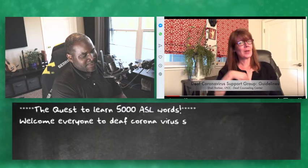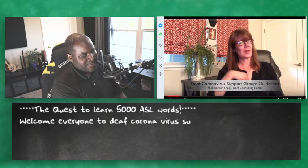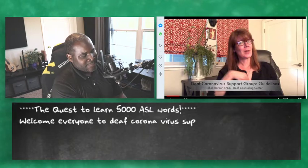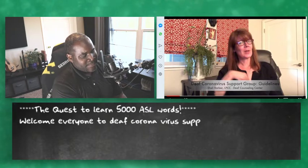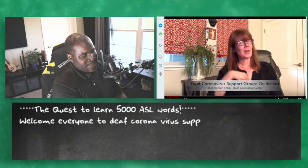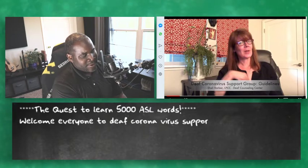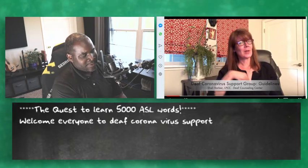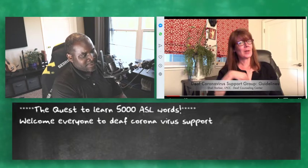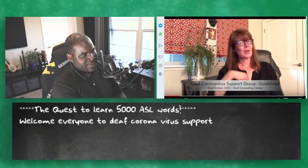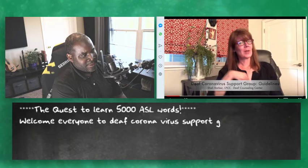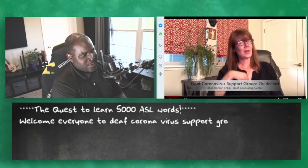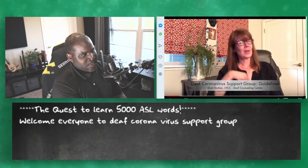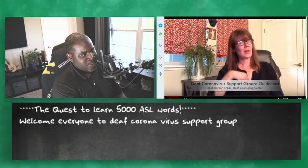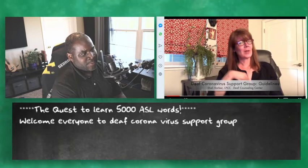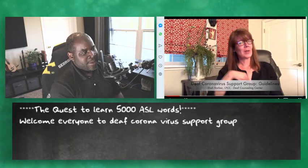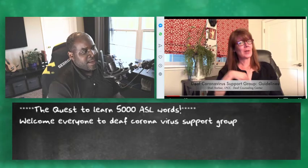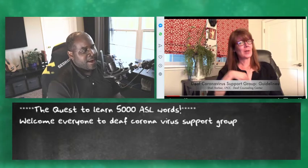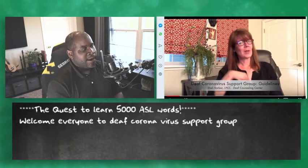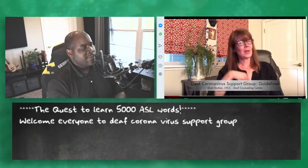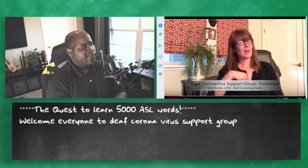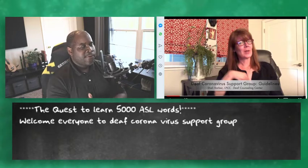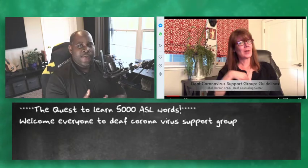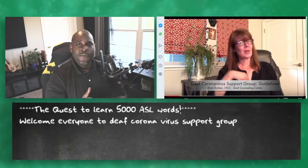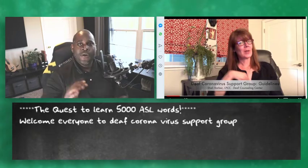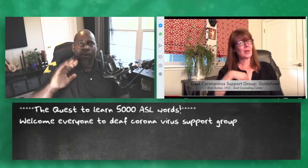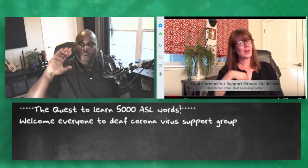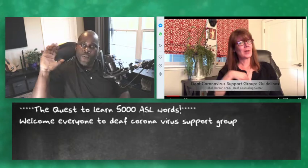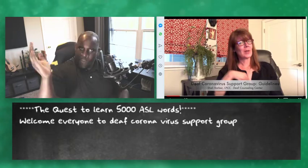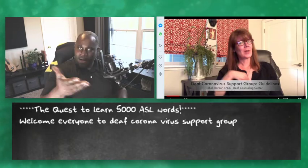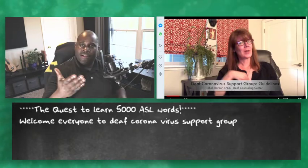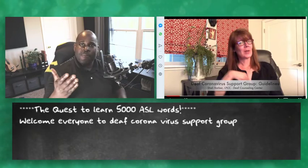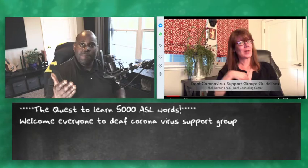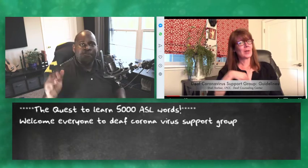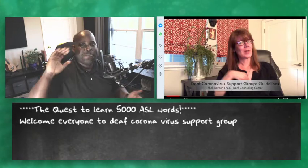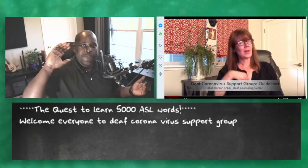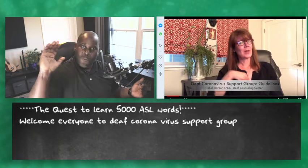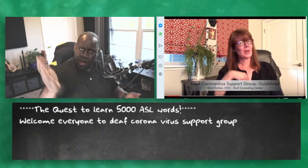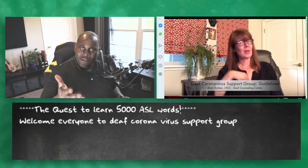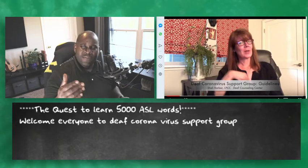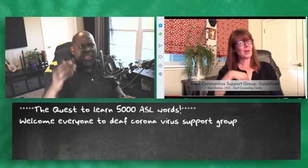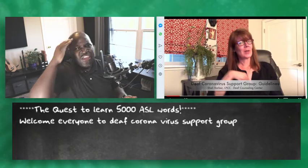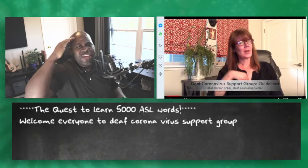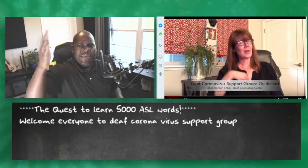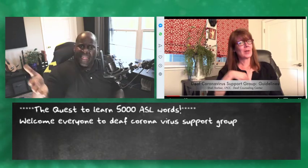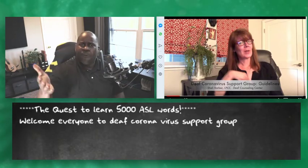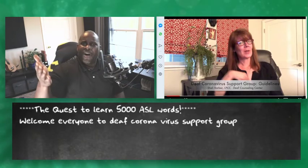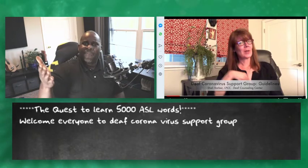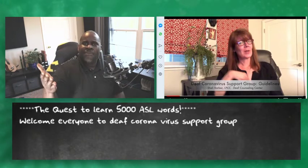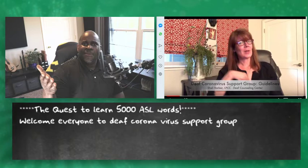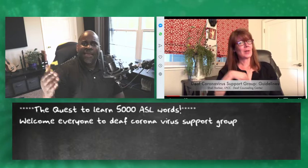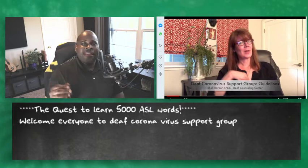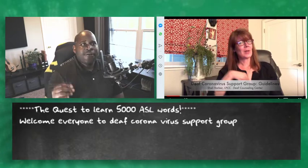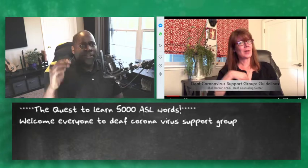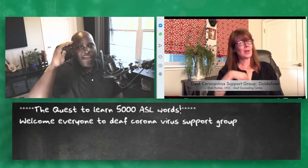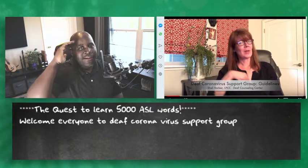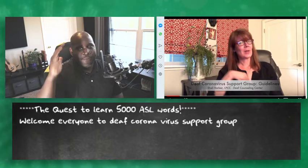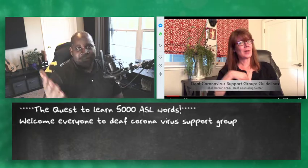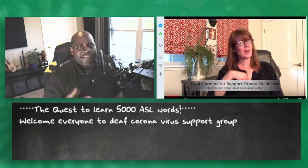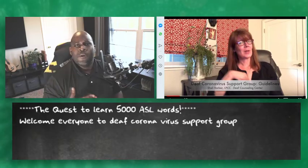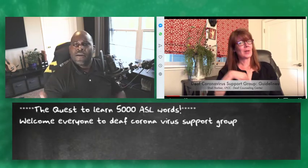support group all right so welcome welcome you can be like welcome there are a lot of different ways to say welcome